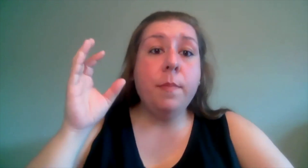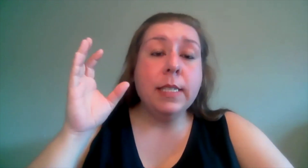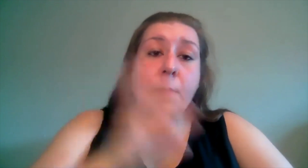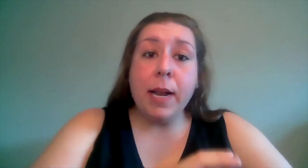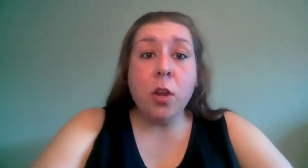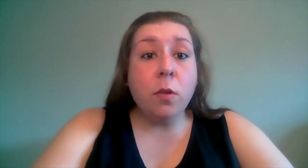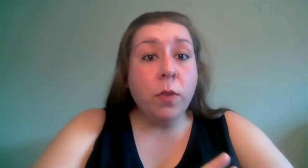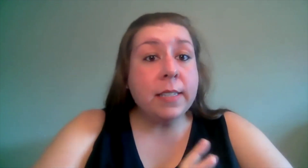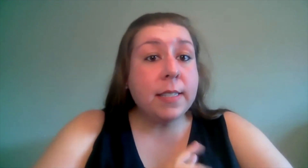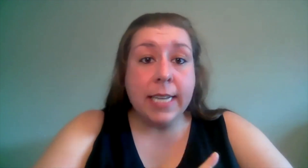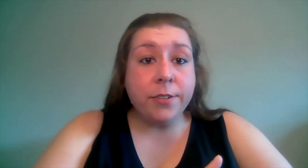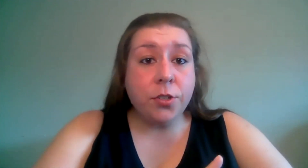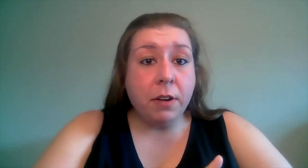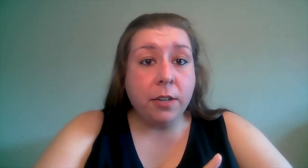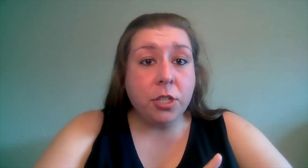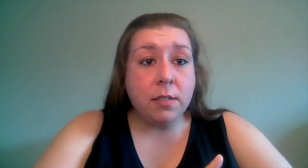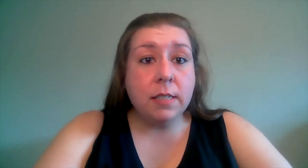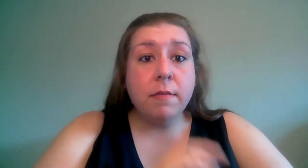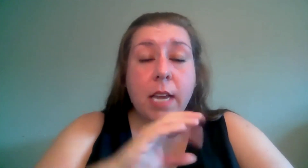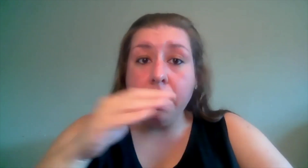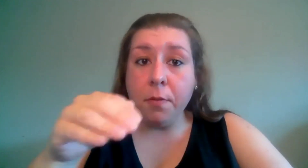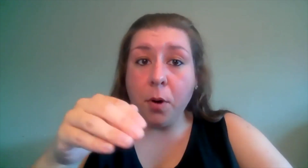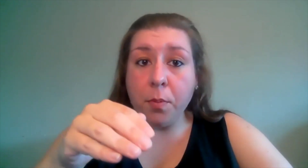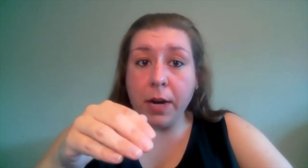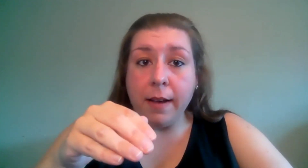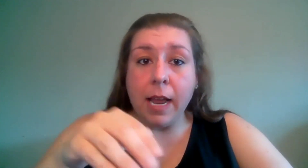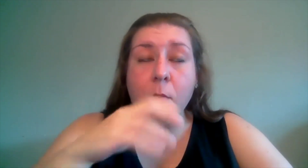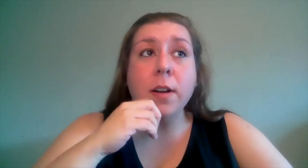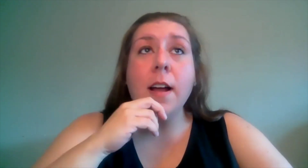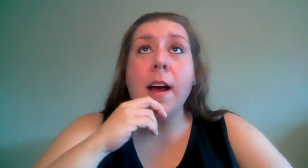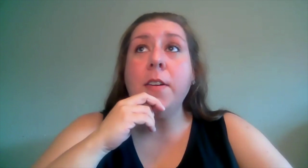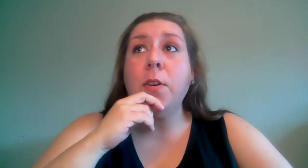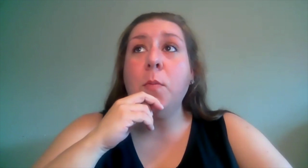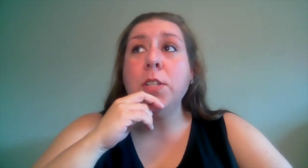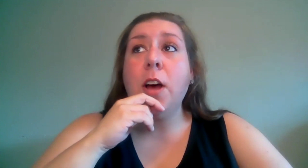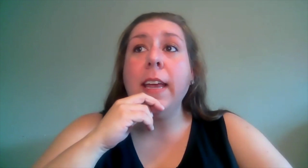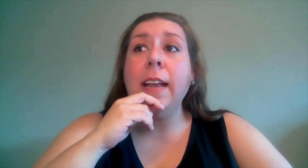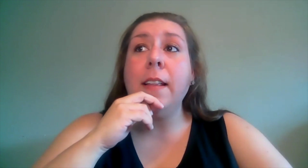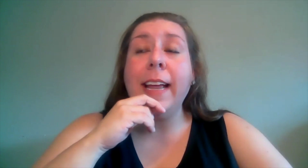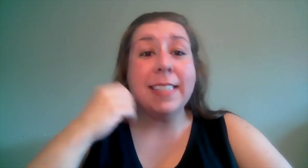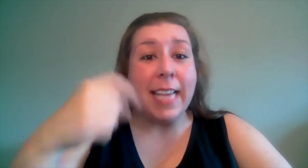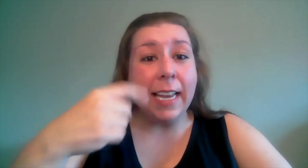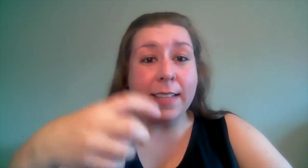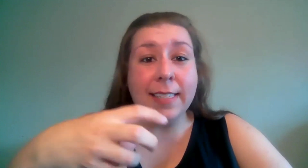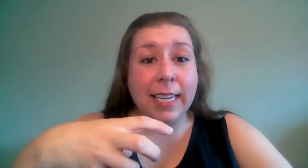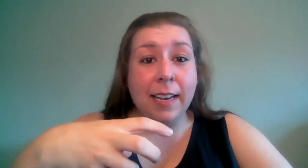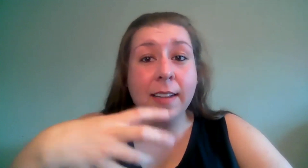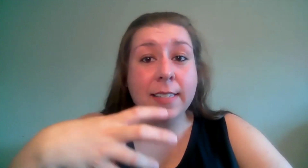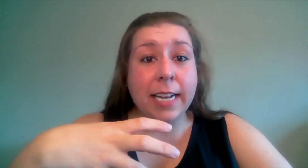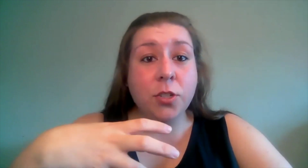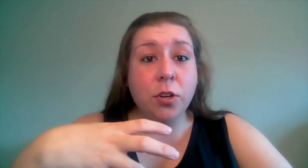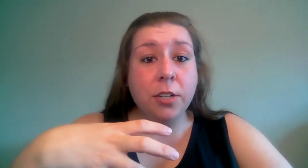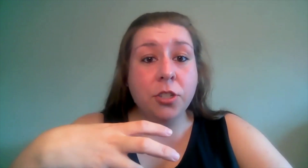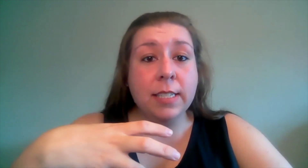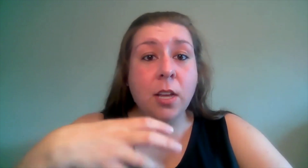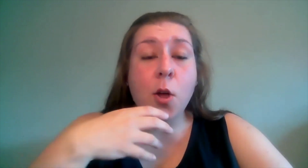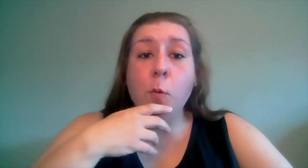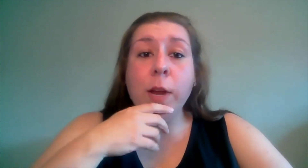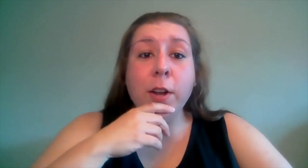somebody who reads stage directions if appropriate and we're not we're talking like setting the scene stage directions we